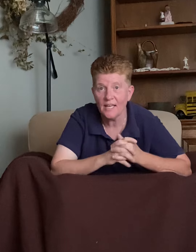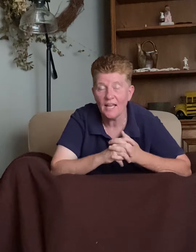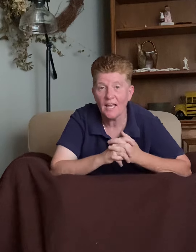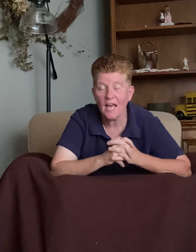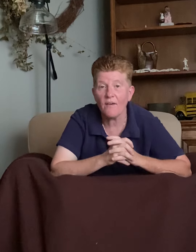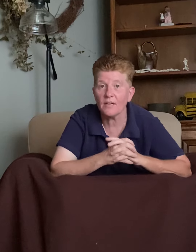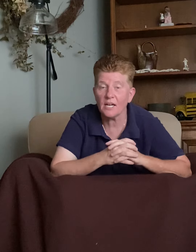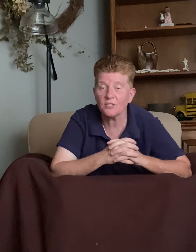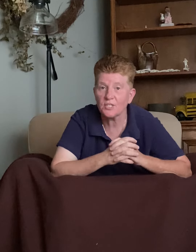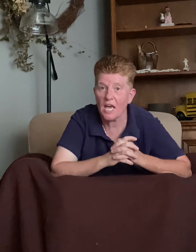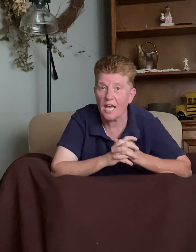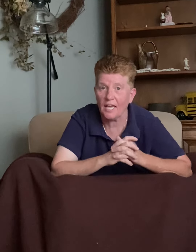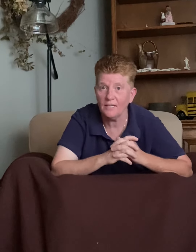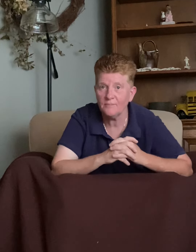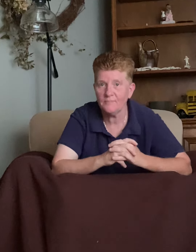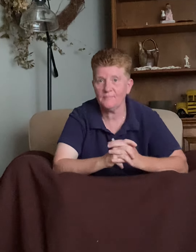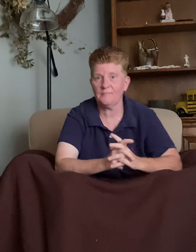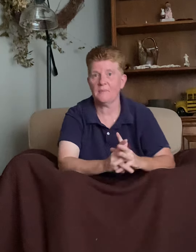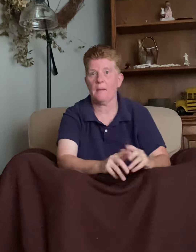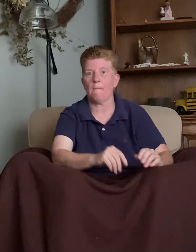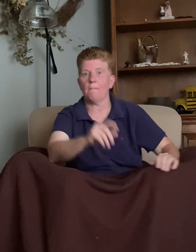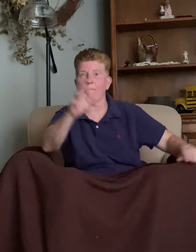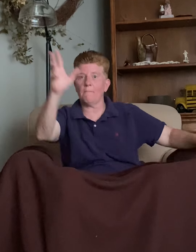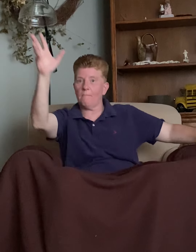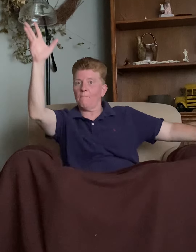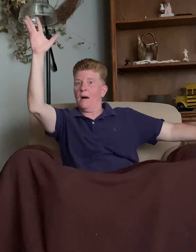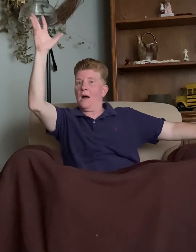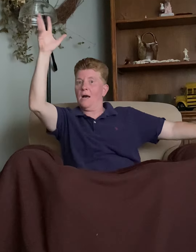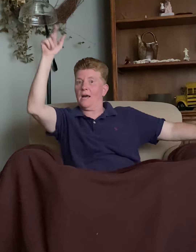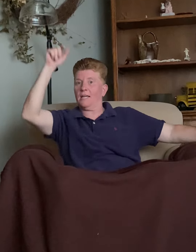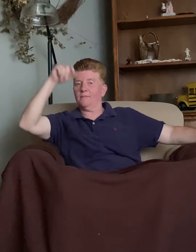Have a nice day. Bye everyone. Bye. Bye.